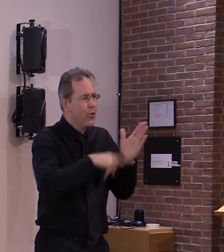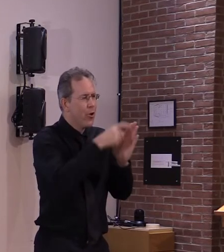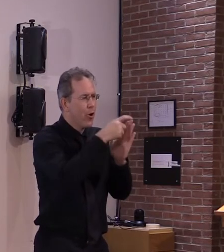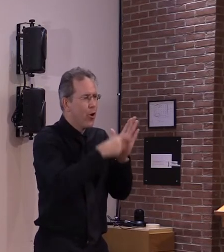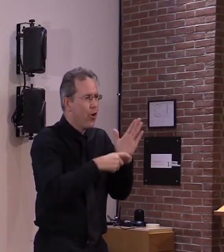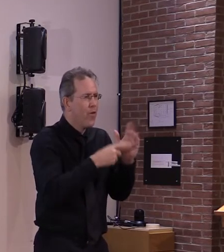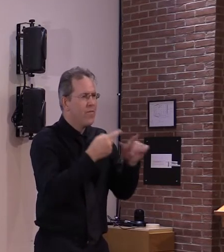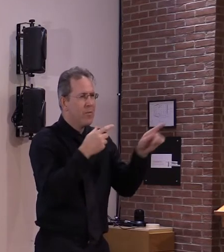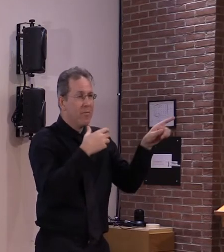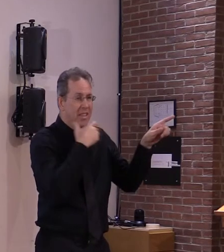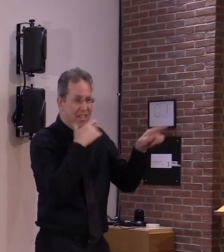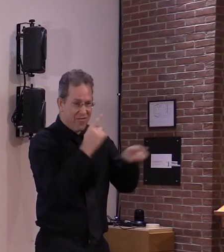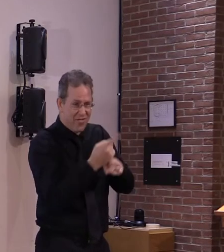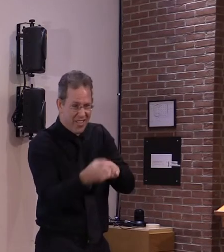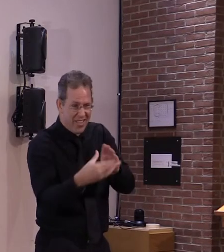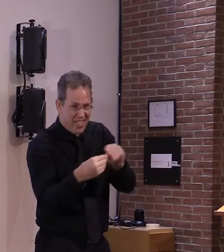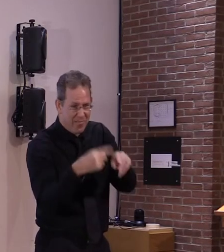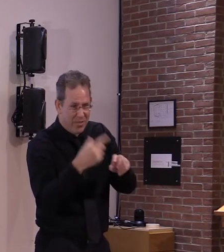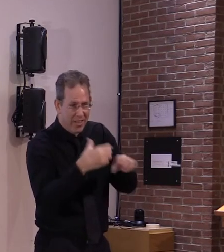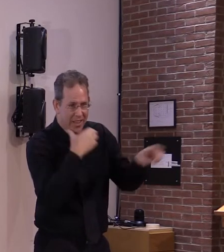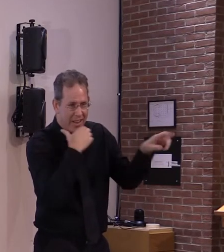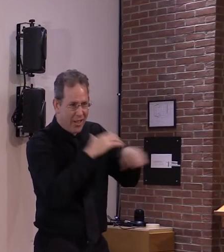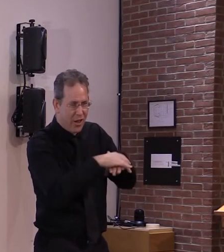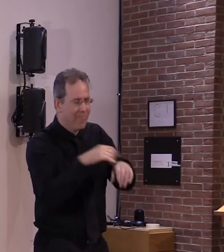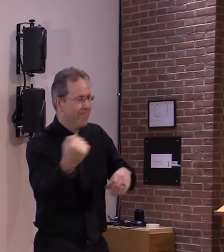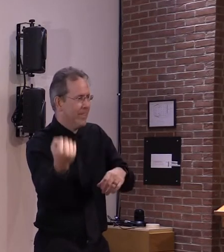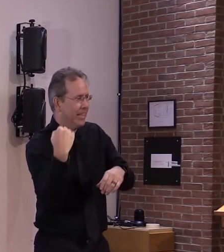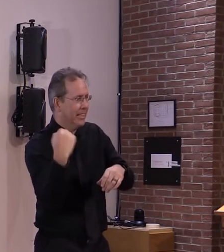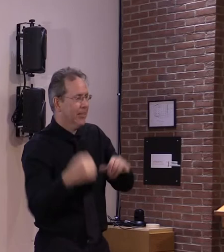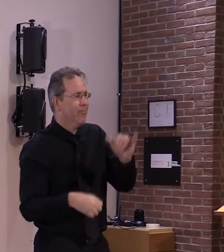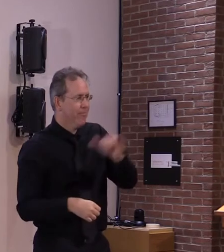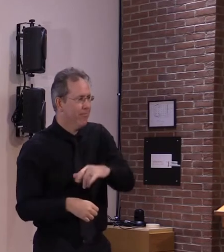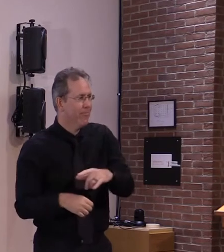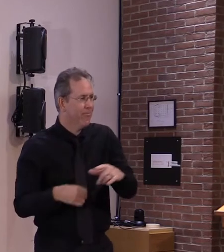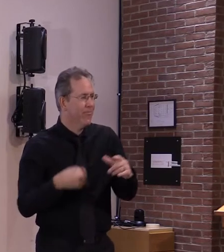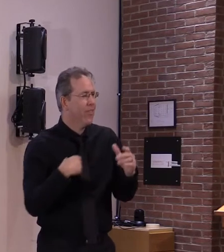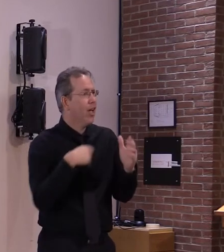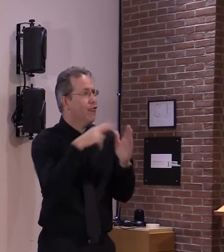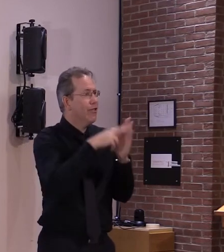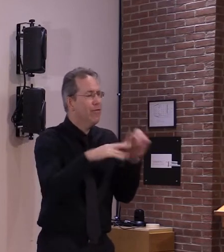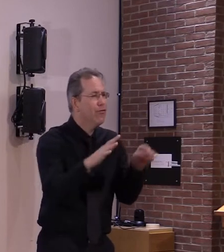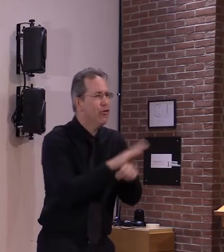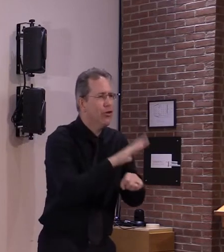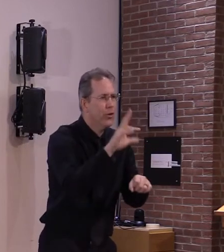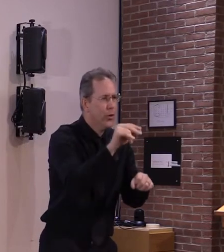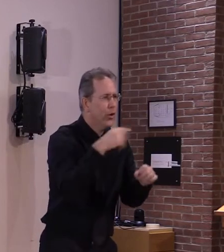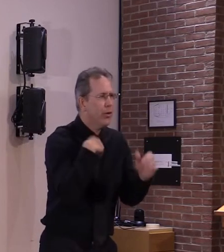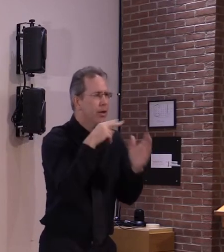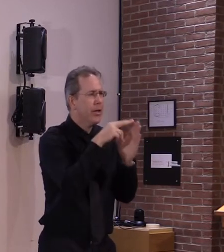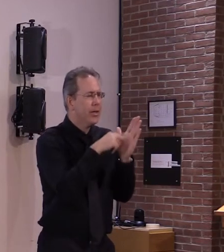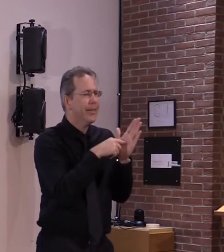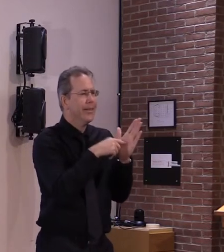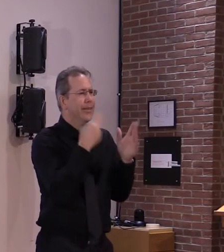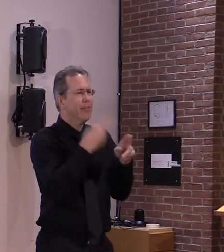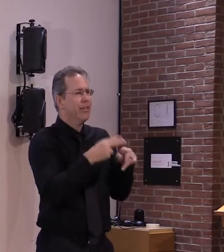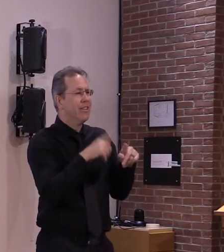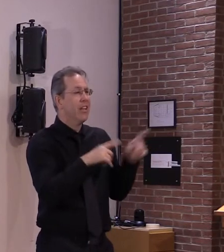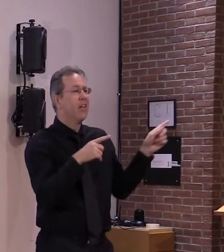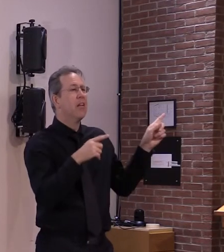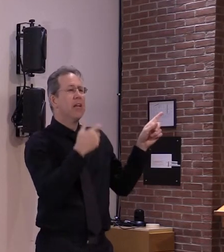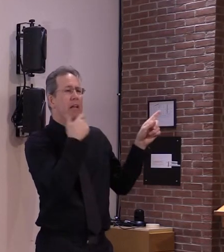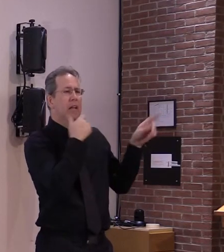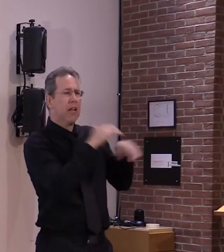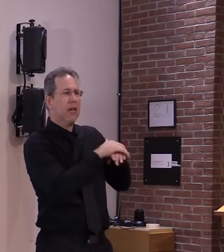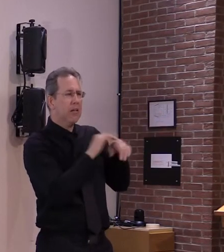right now it's a little early for me to know much more but the word that they're giving and that people seem to be agreeing